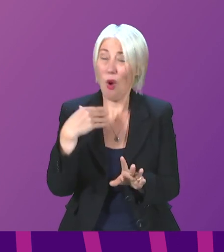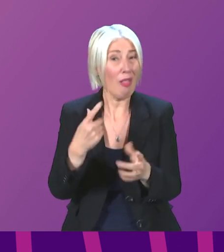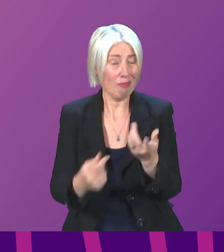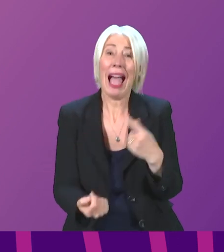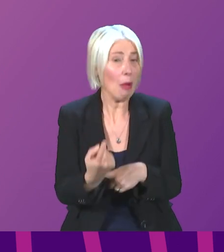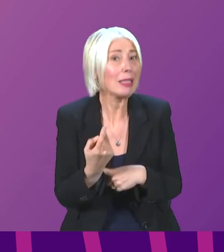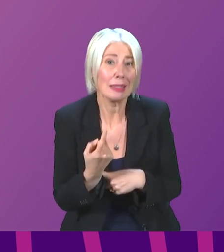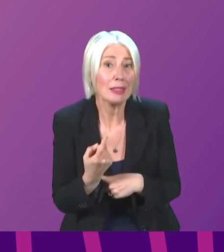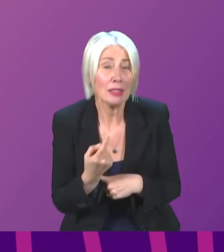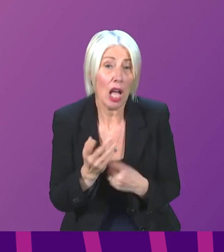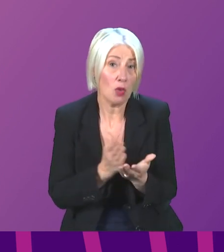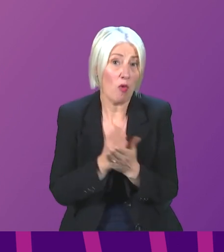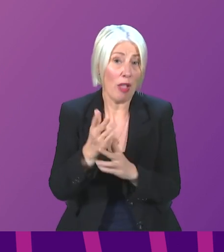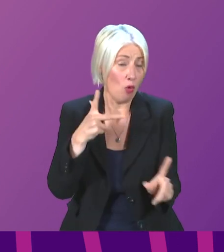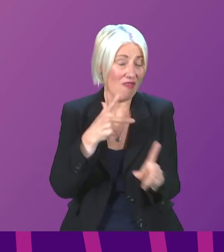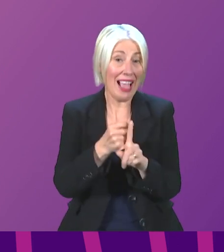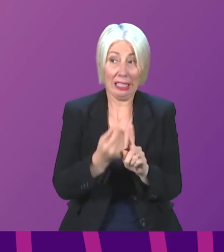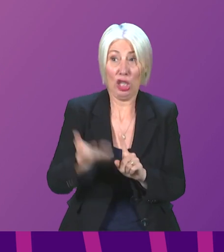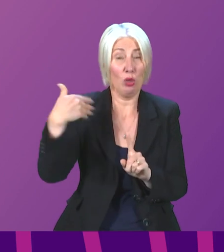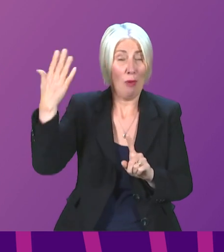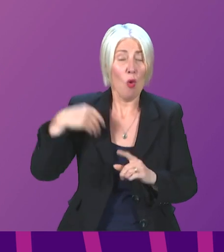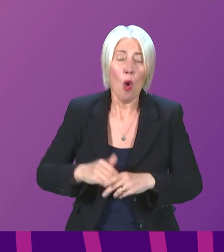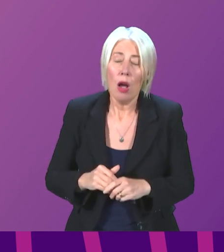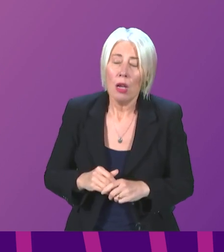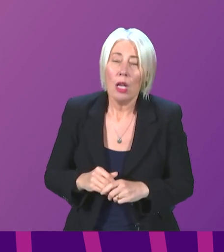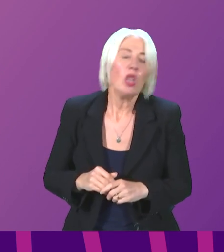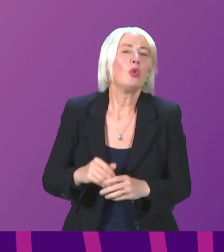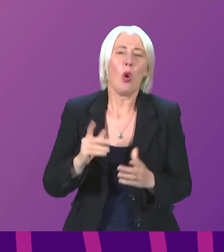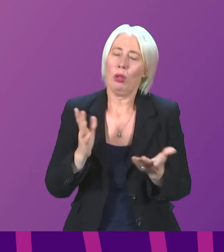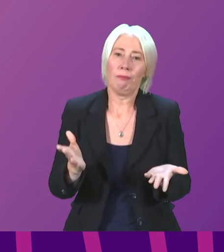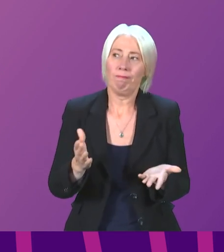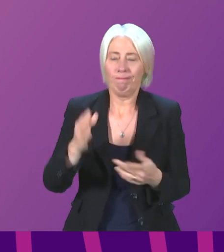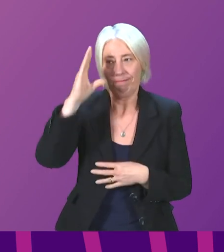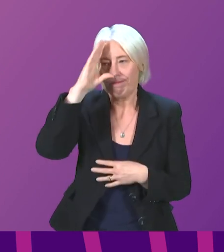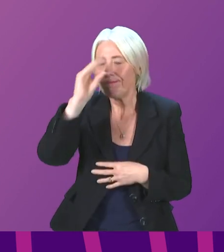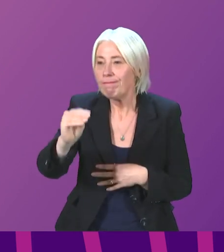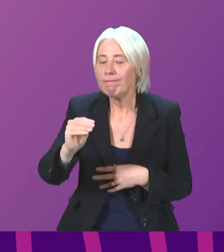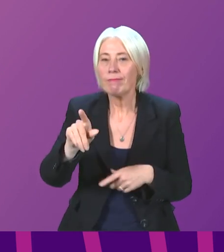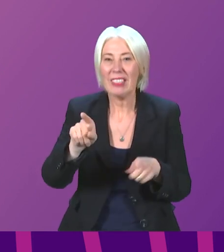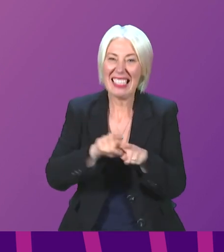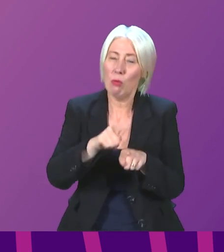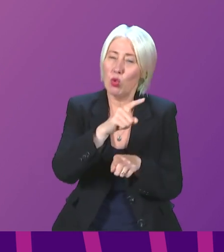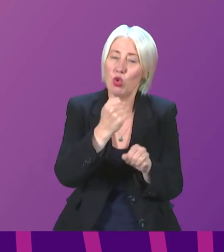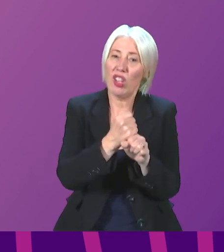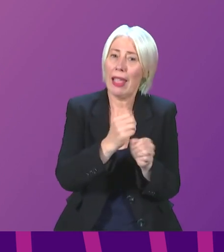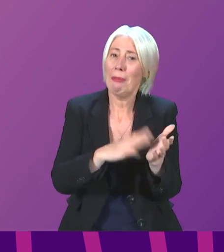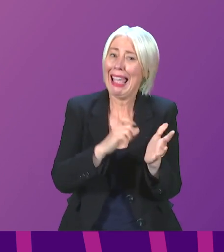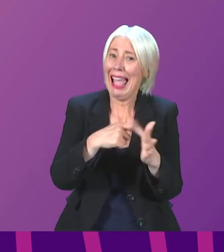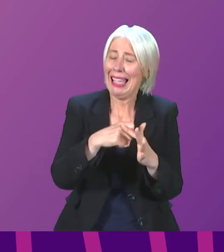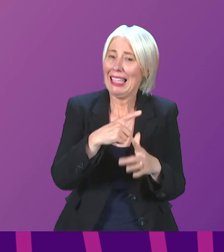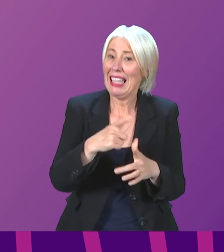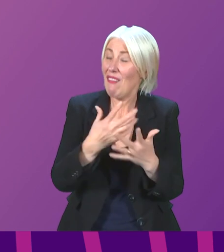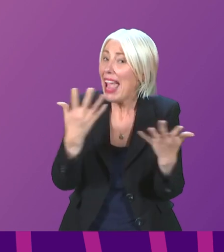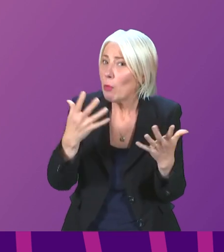of the vaccination effort. And I would just make the point that I made to Gillian Mackay. If anybody